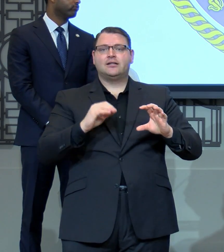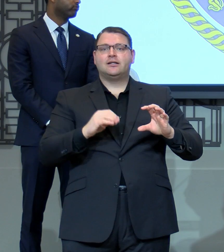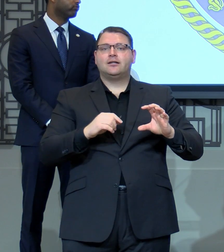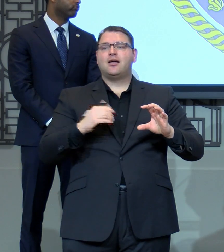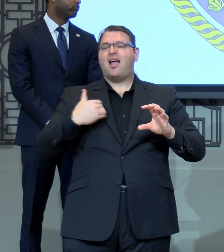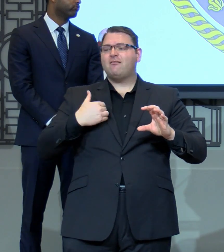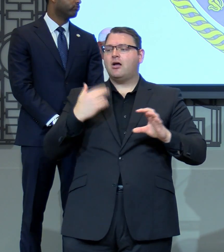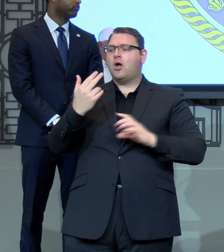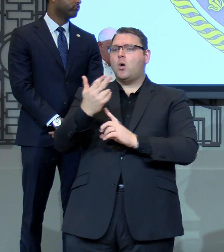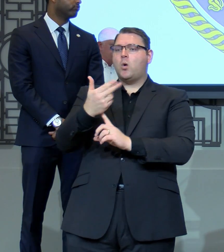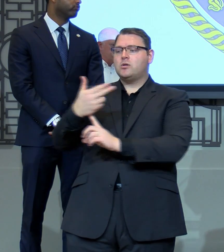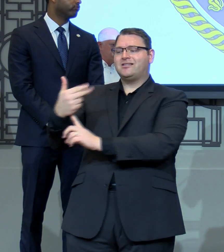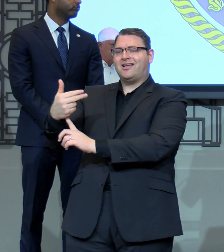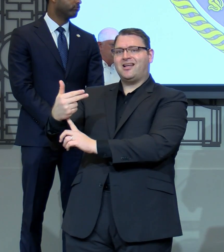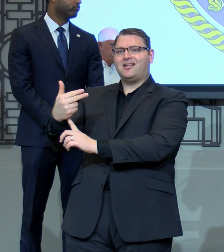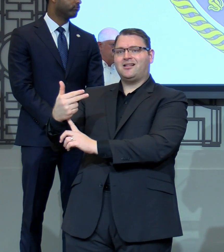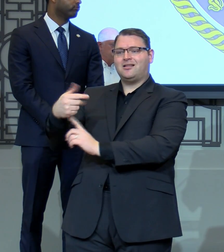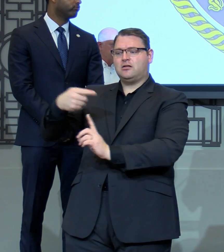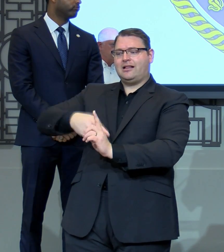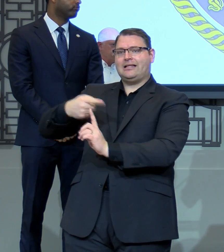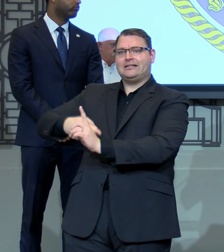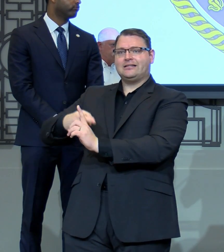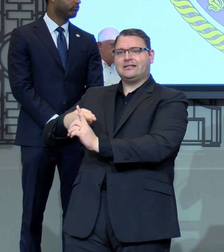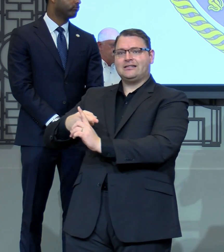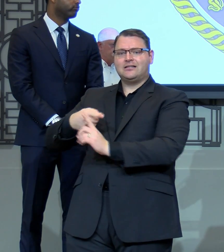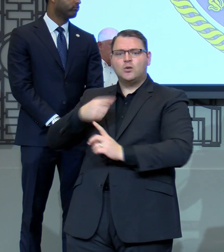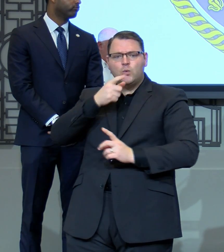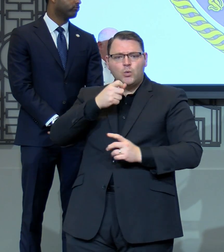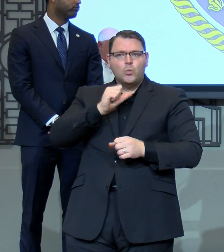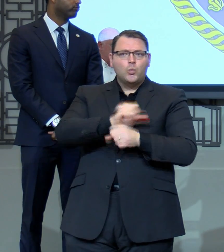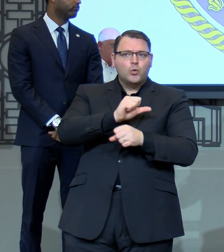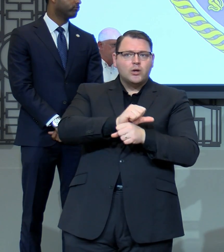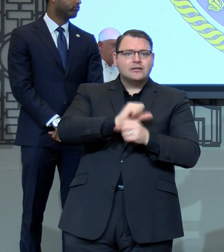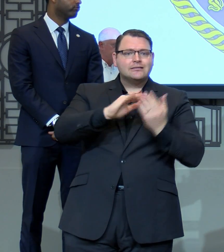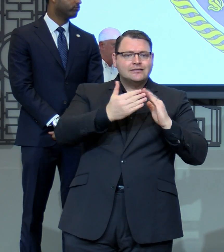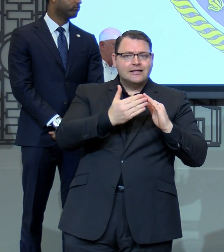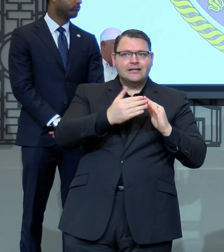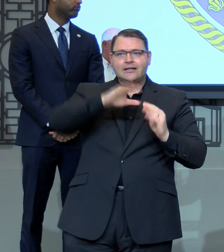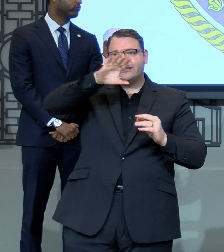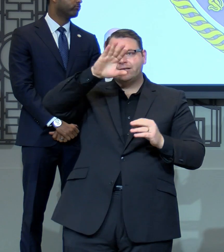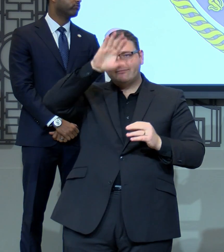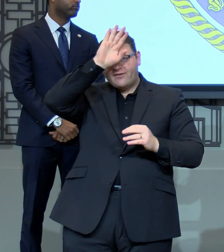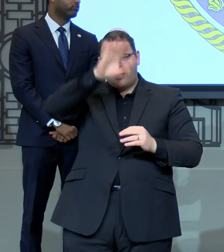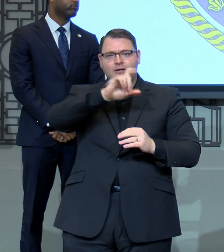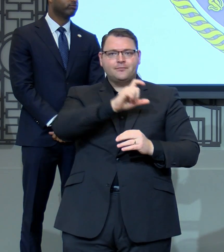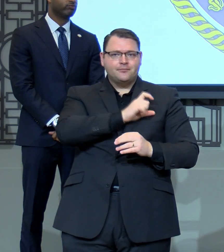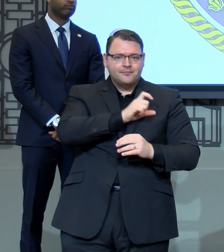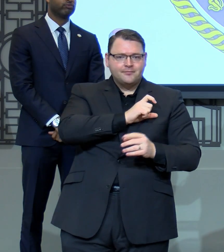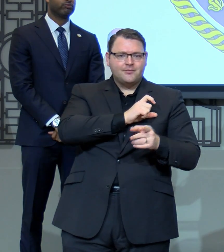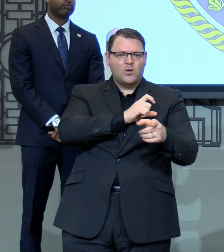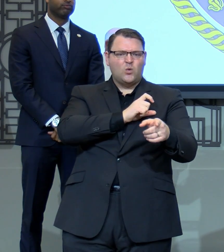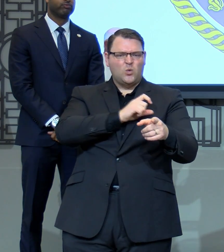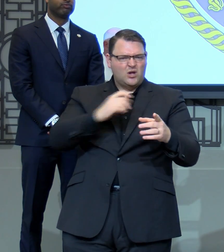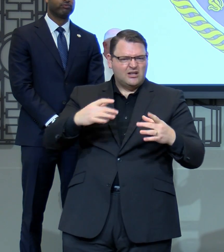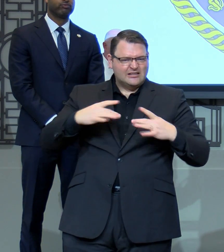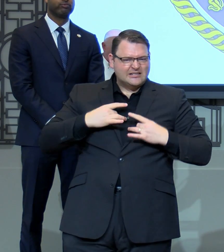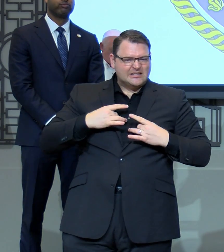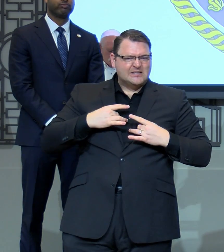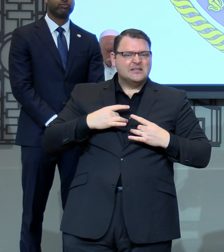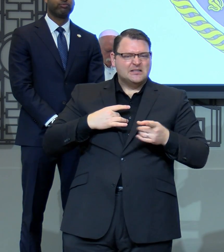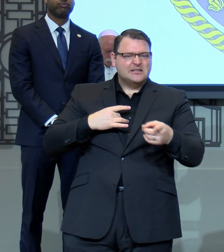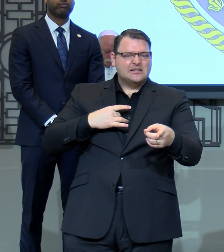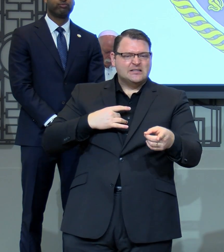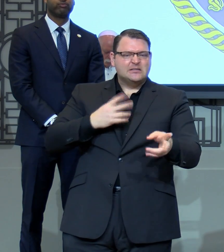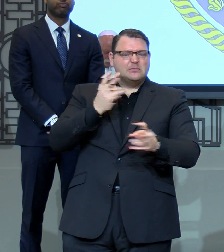for our employees who may have to be quarantined and do not have another place to go, can't go home, for example,